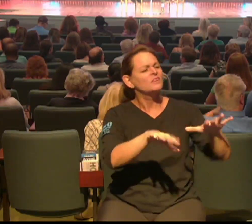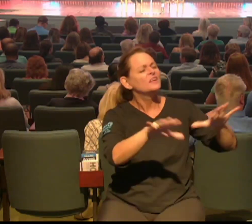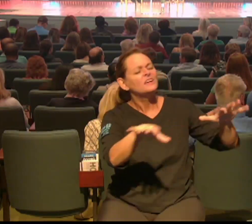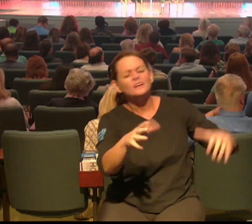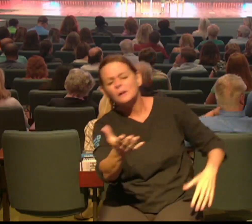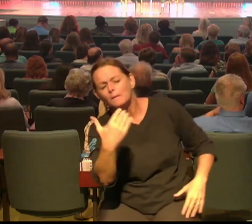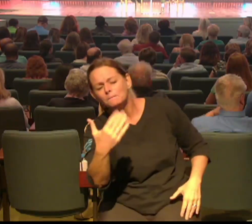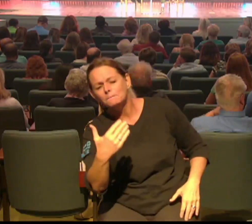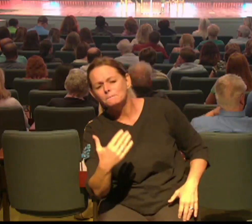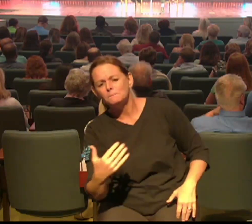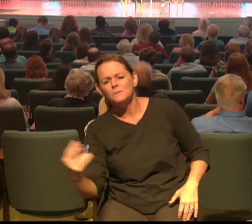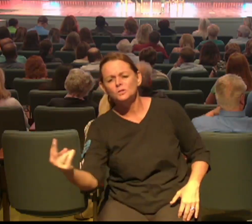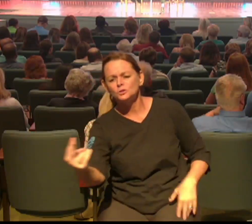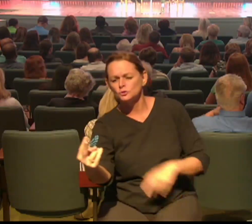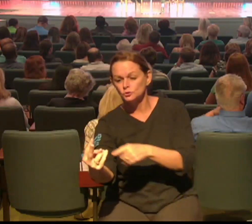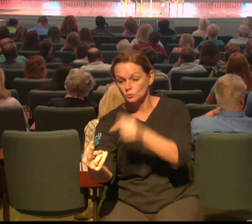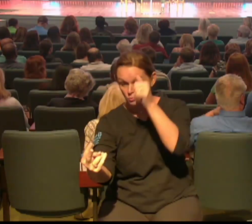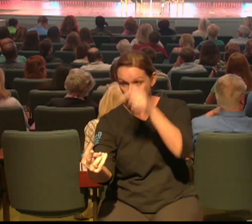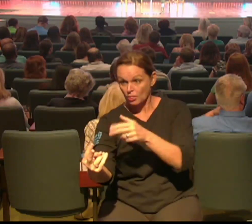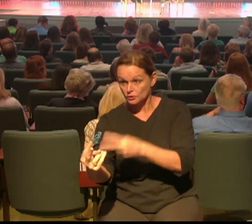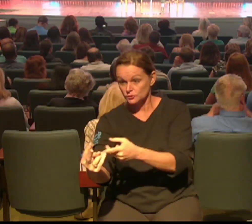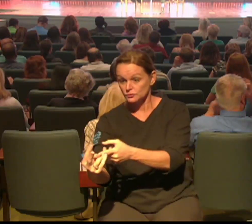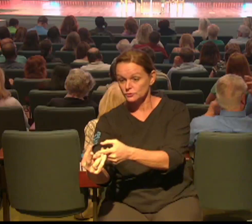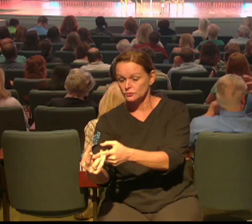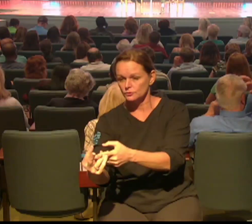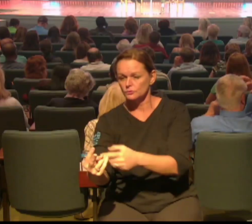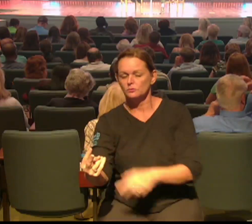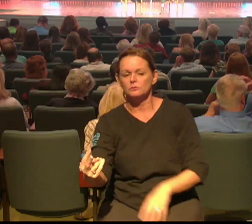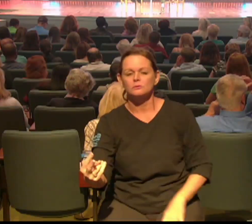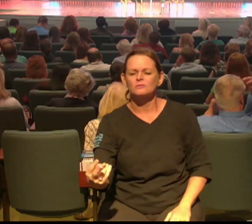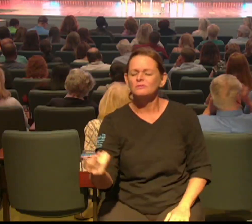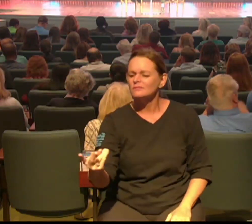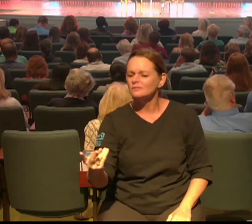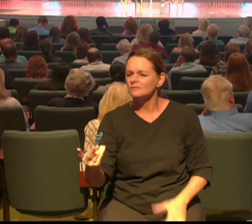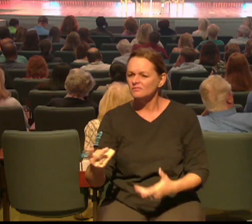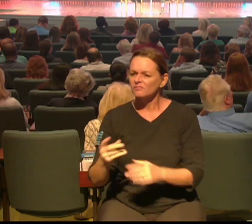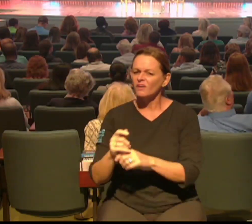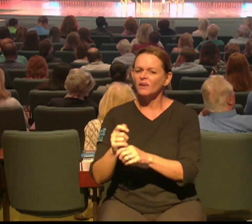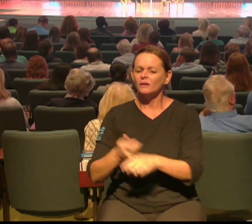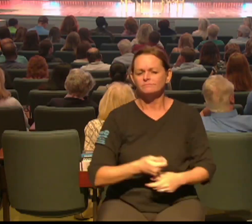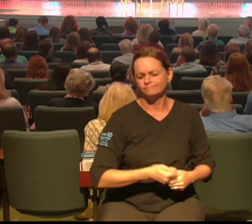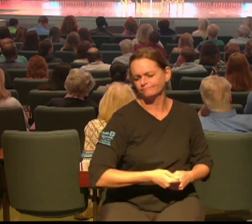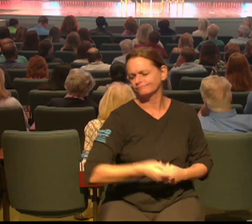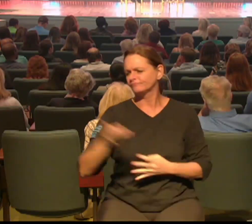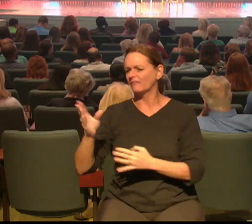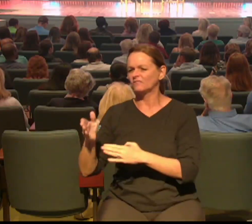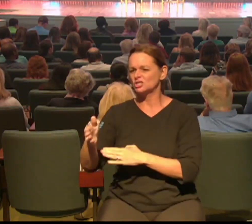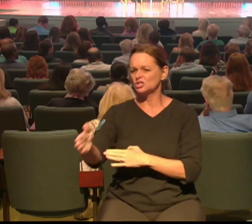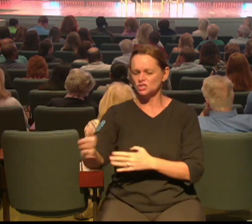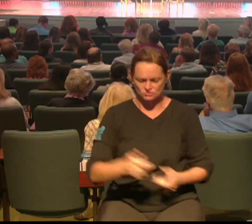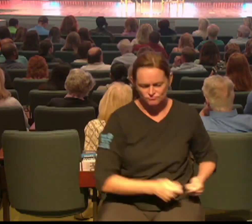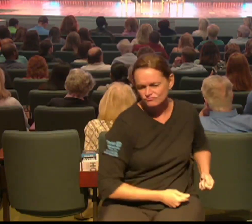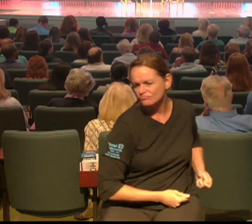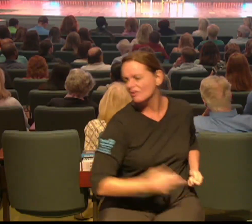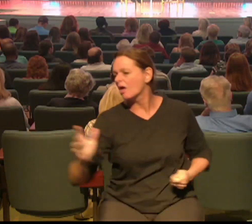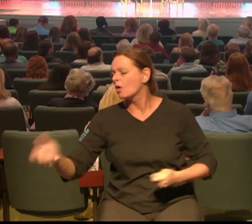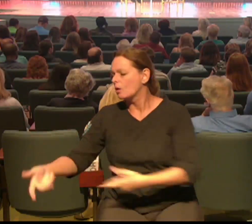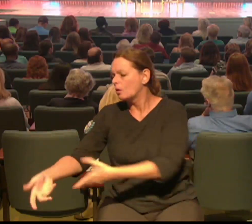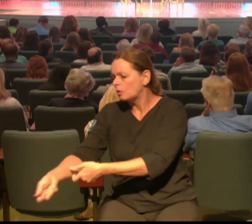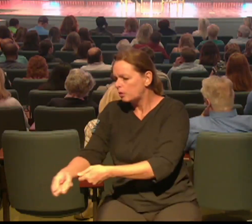brothers, Simon called Peter and his brother Andrew. They were casting their nets into the lake for they were fishermen. Come follow me, Jesus said, and I